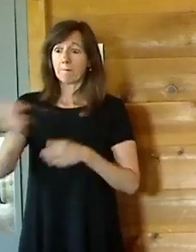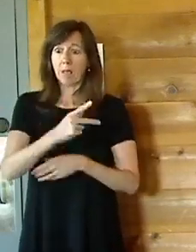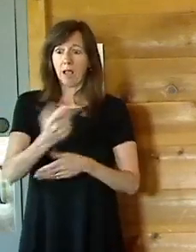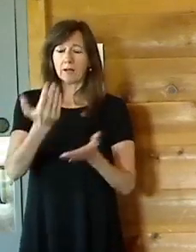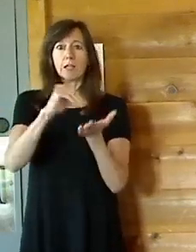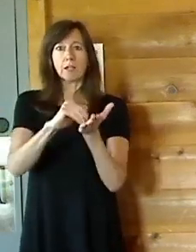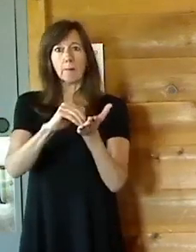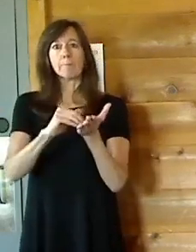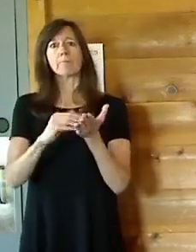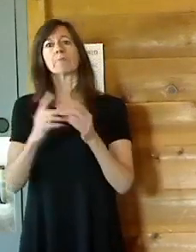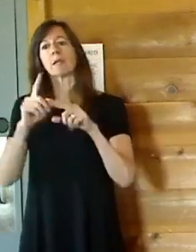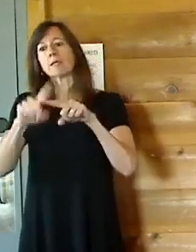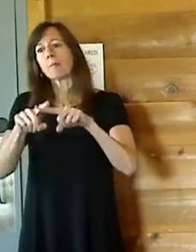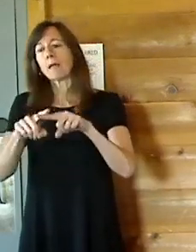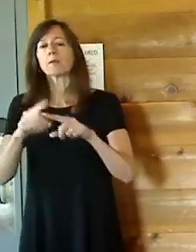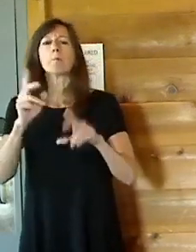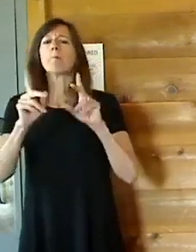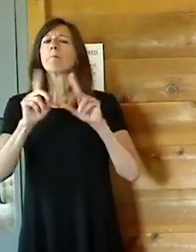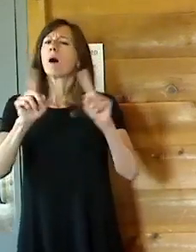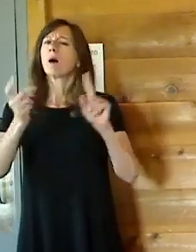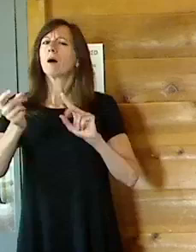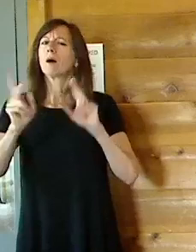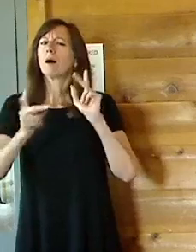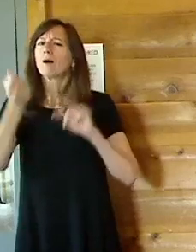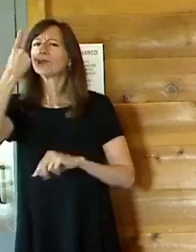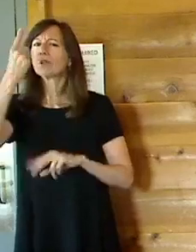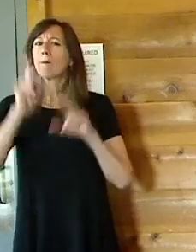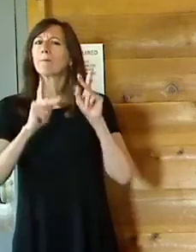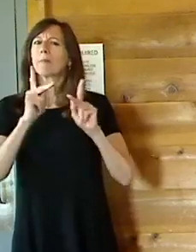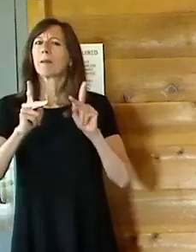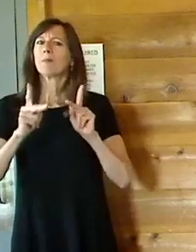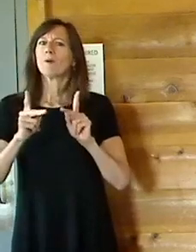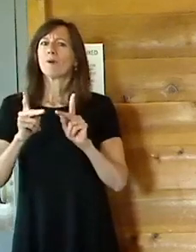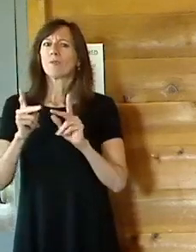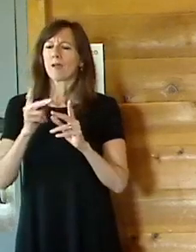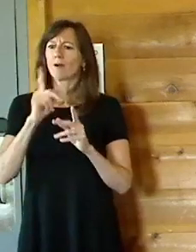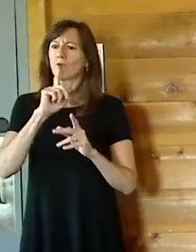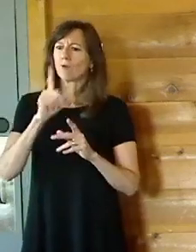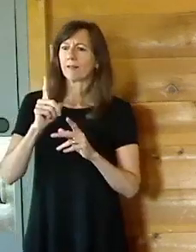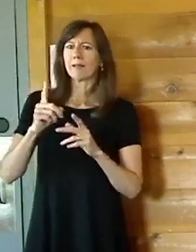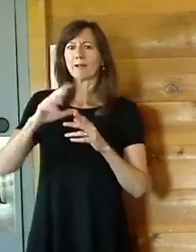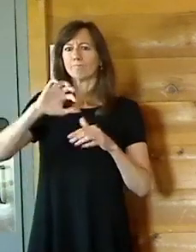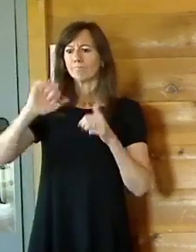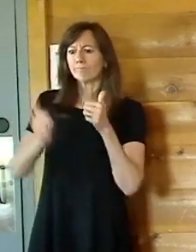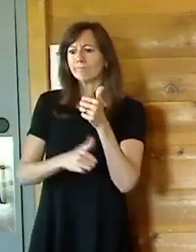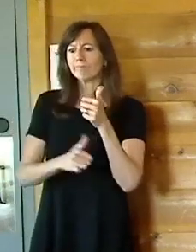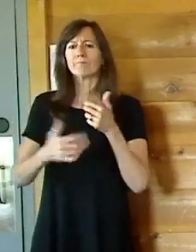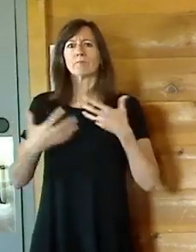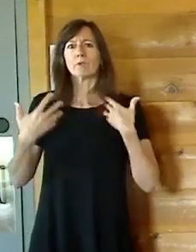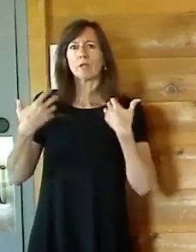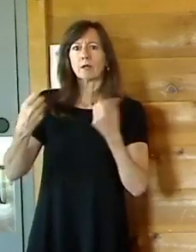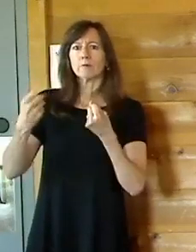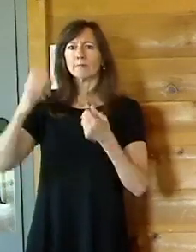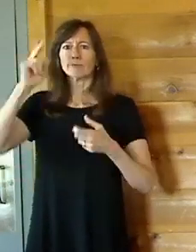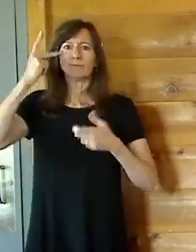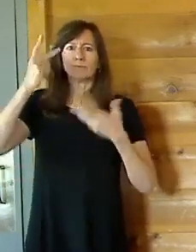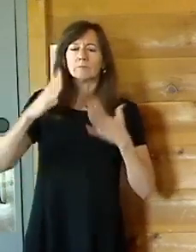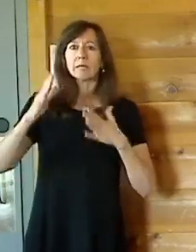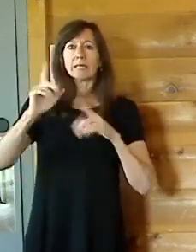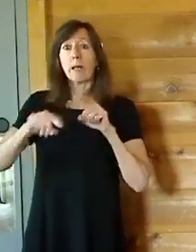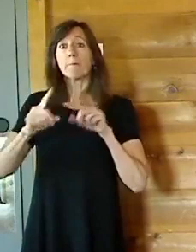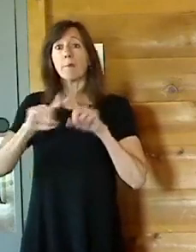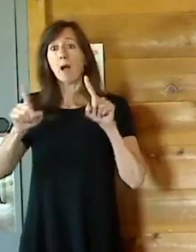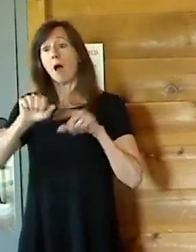political influence, elected influence, or any other influence, will convene and conduct the independent reapportionment. It will proceed. That's the explanation.